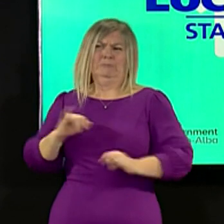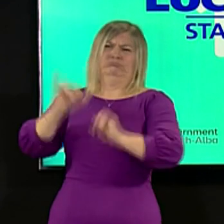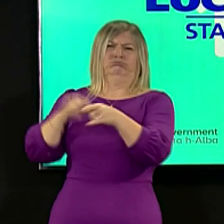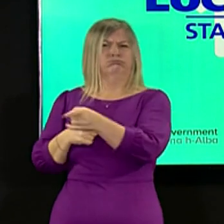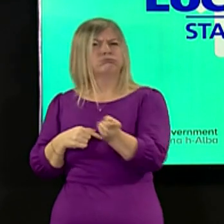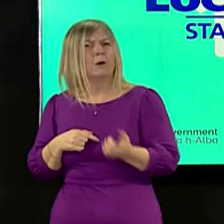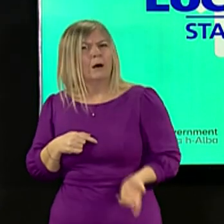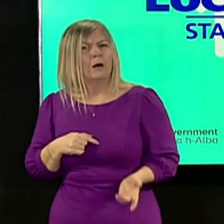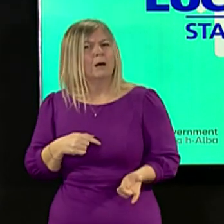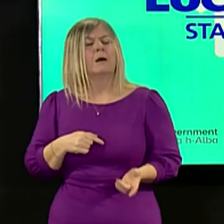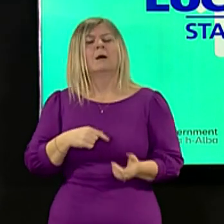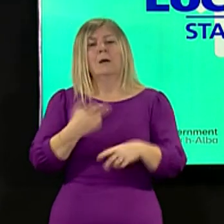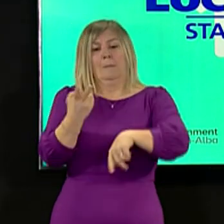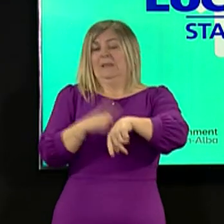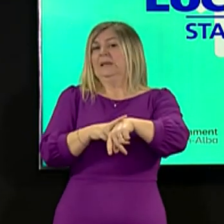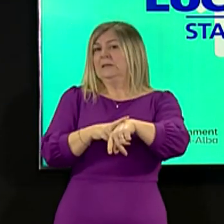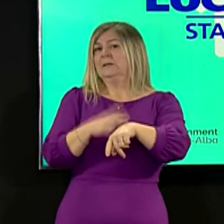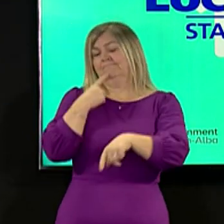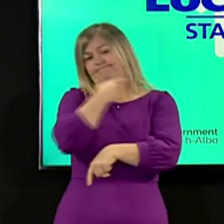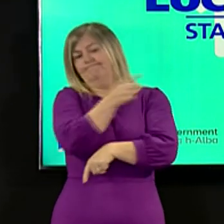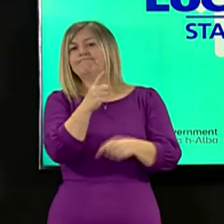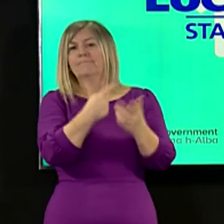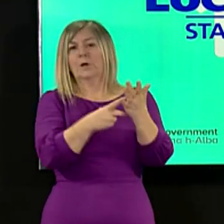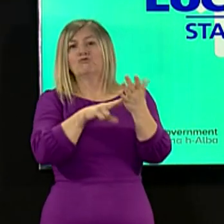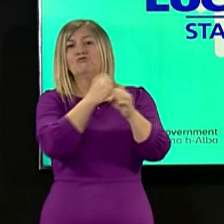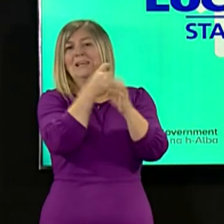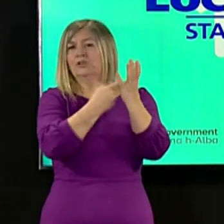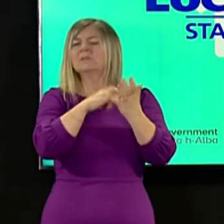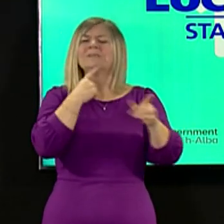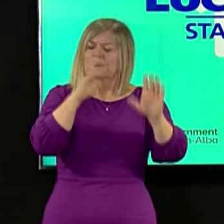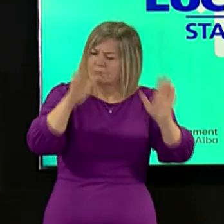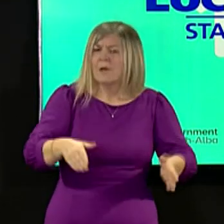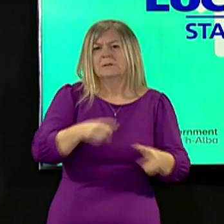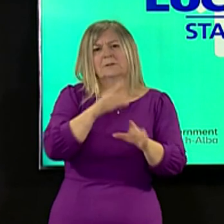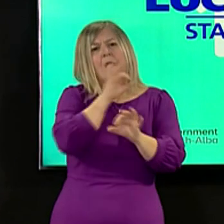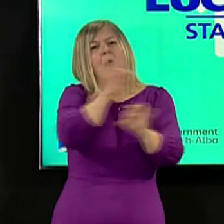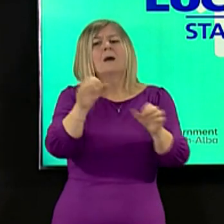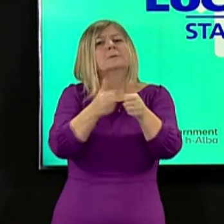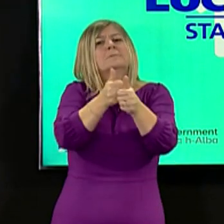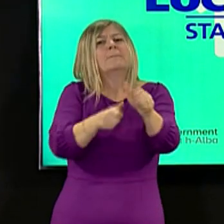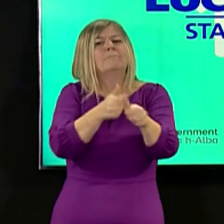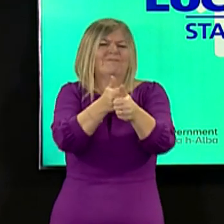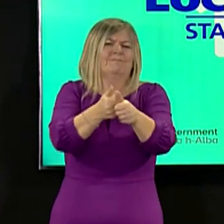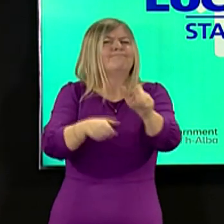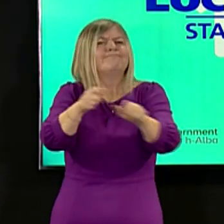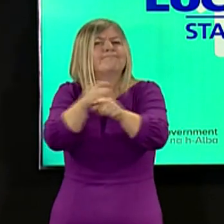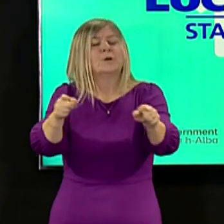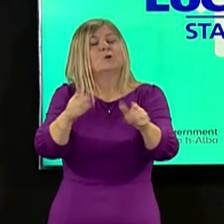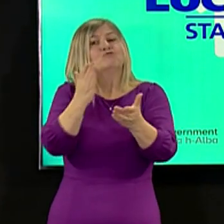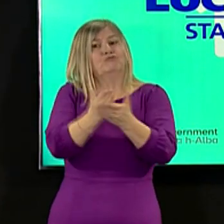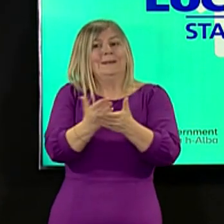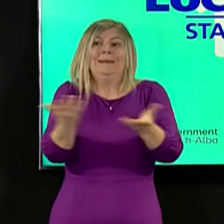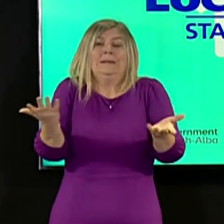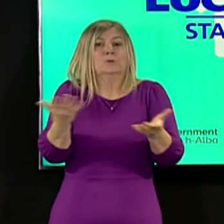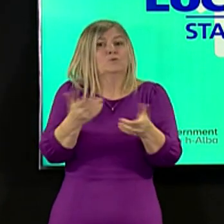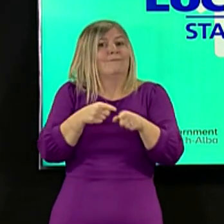and Police Scotland reminded Rangers of the need for the club to advise fans to adhere to the current restrictions in discussions on the 26th